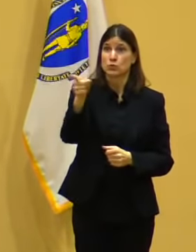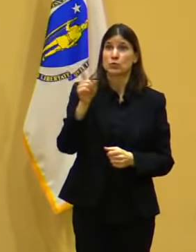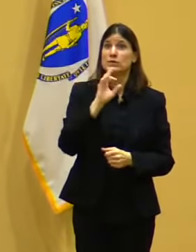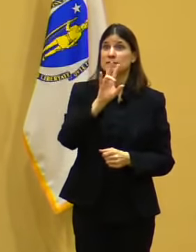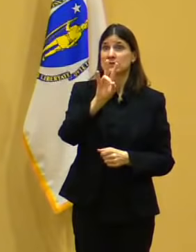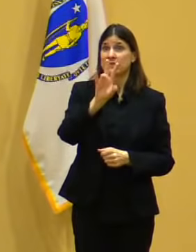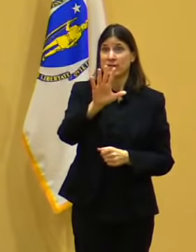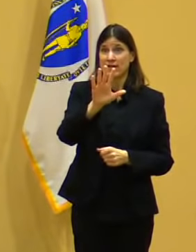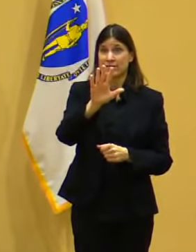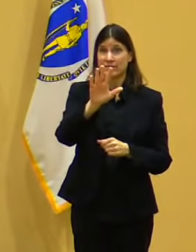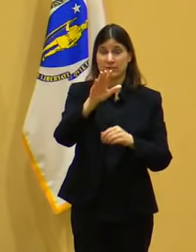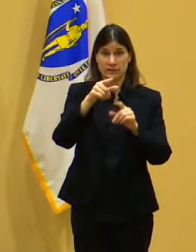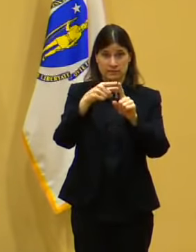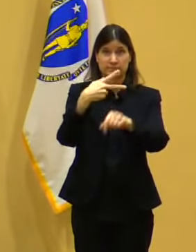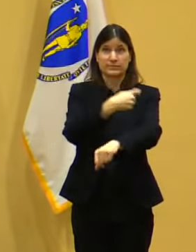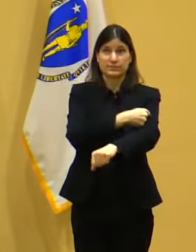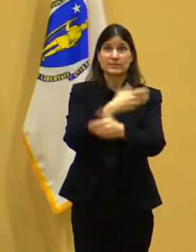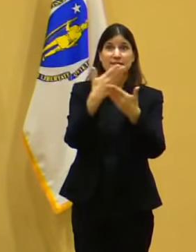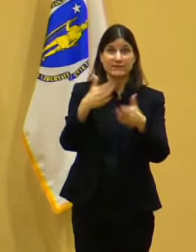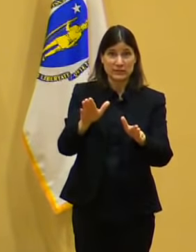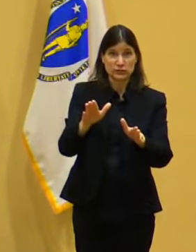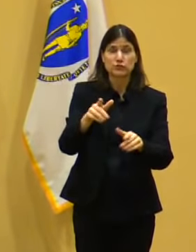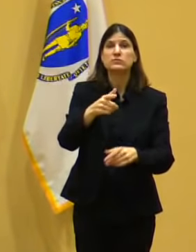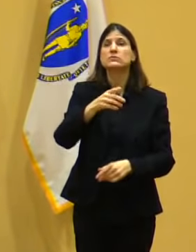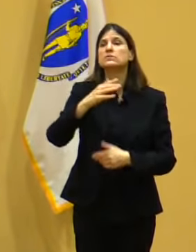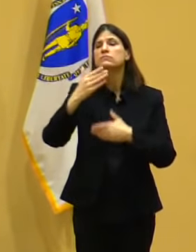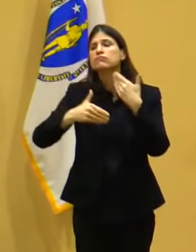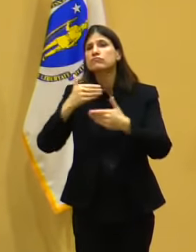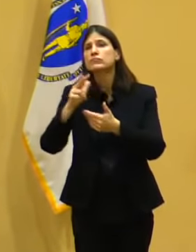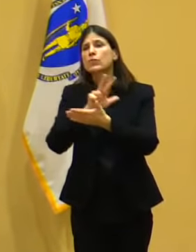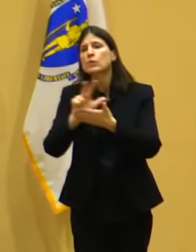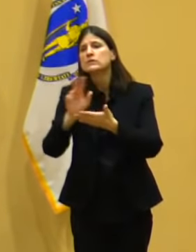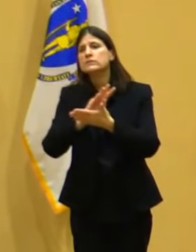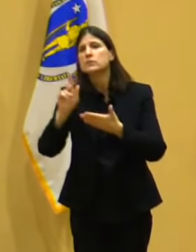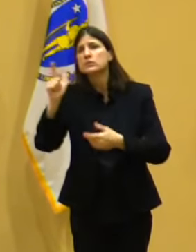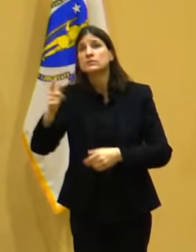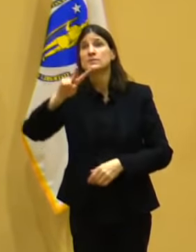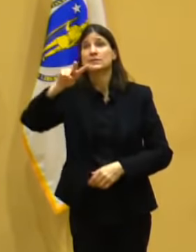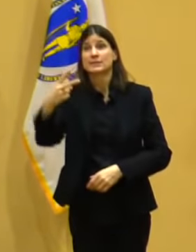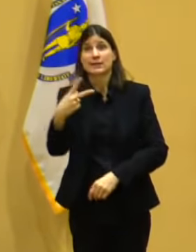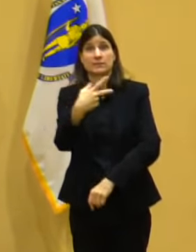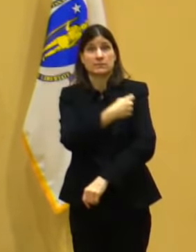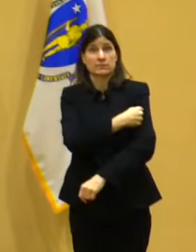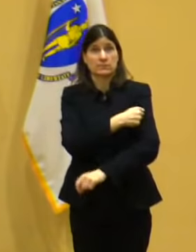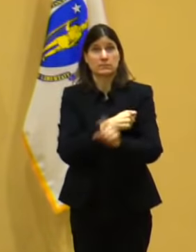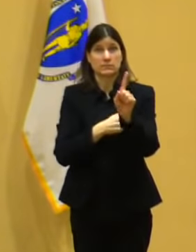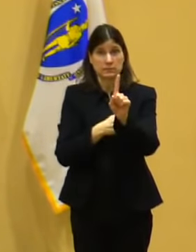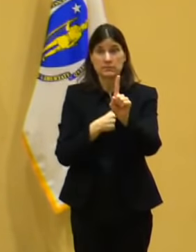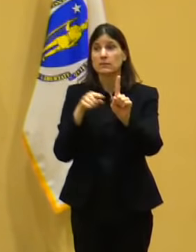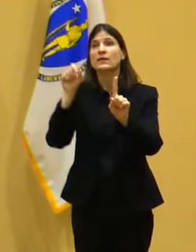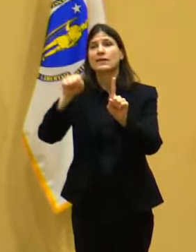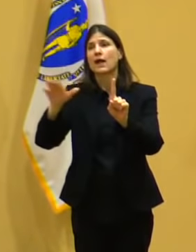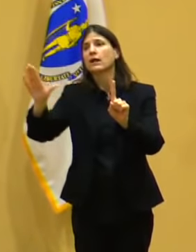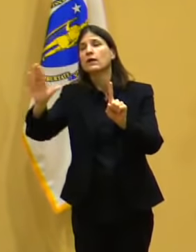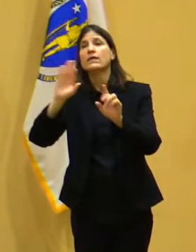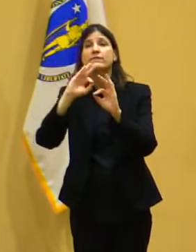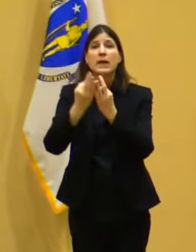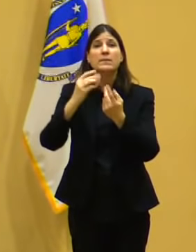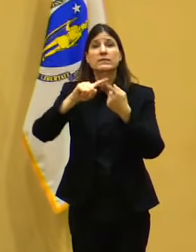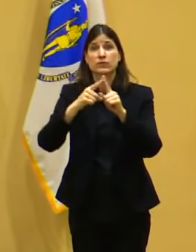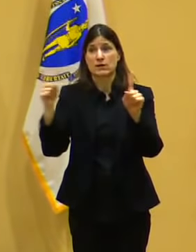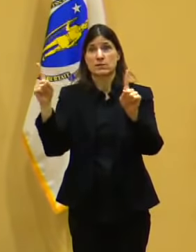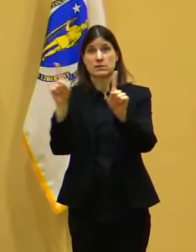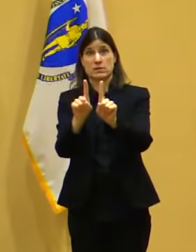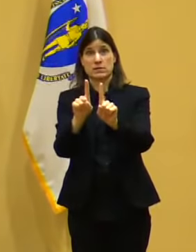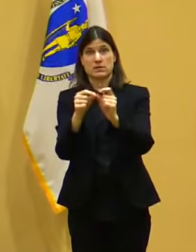or older person receives their second. We hope this change will encourage more 75 and older residents